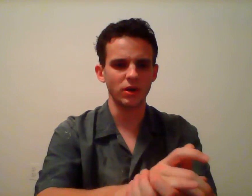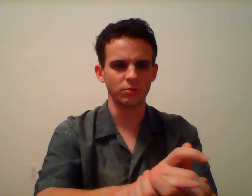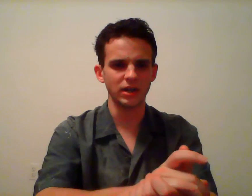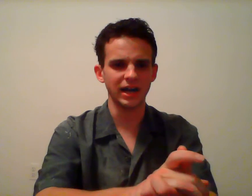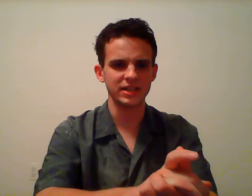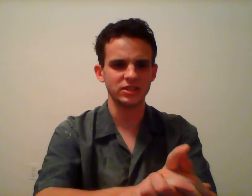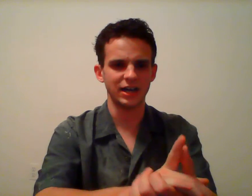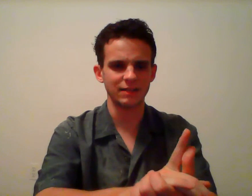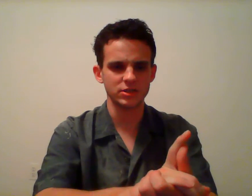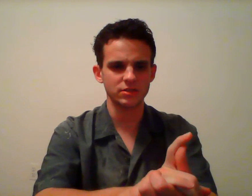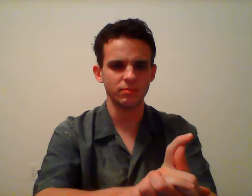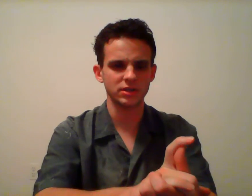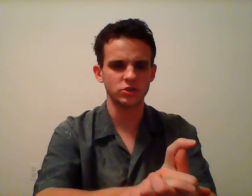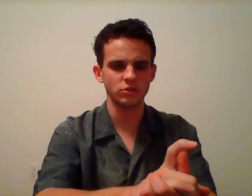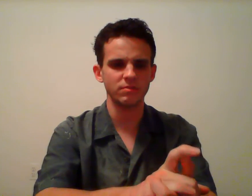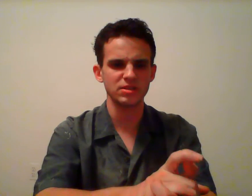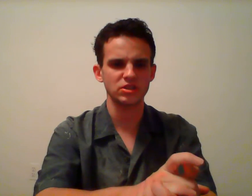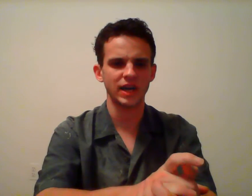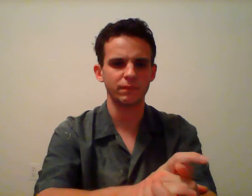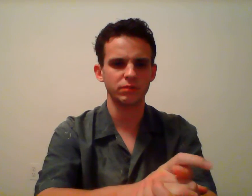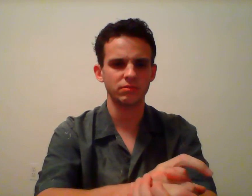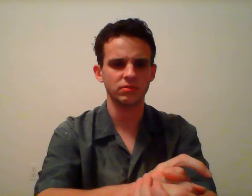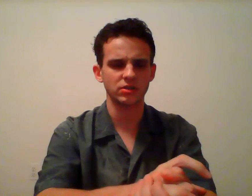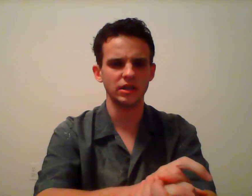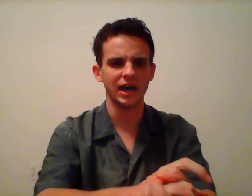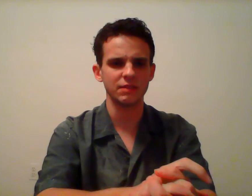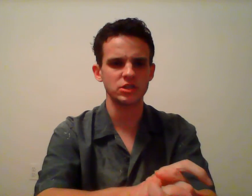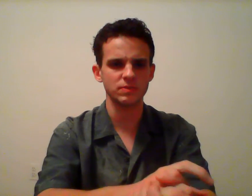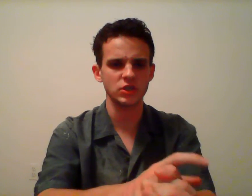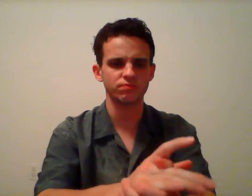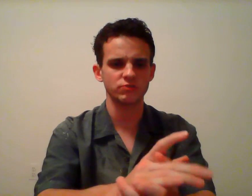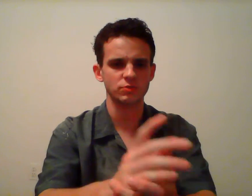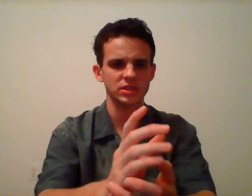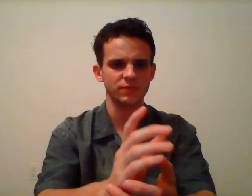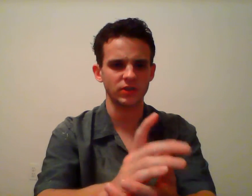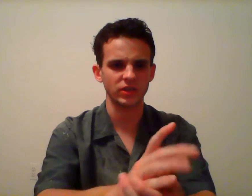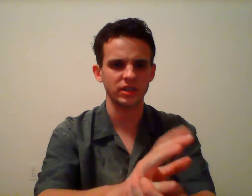whether or not it's anonymous, but there shouldn't be reason to not protect anonymous speech specifically.